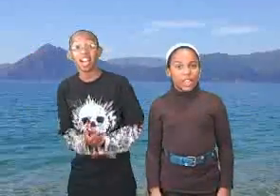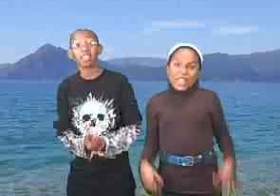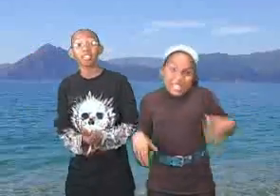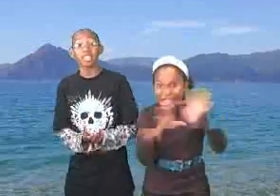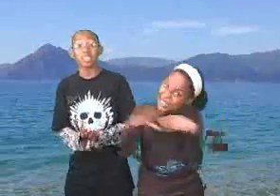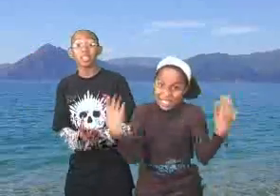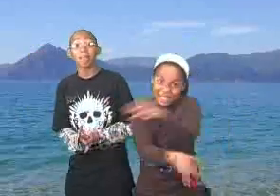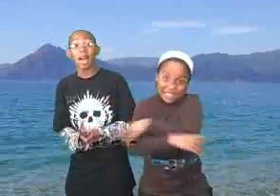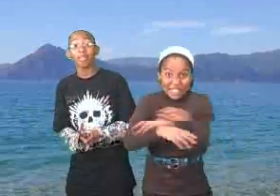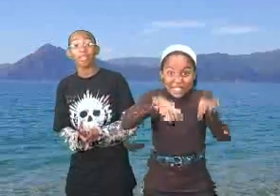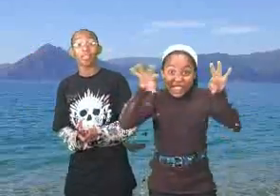top cockroaches in your mouth.